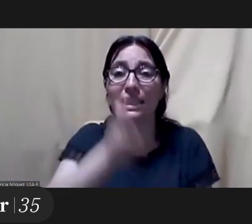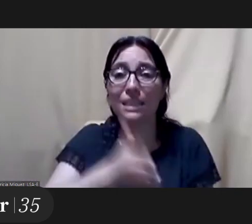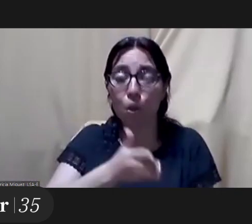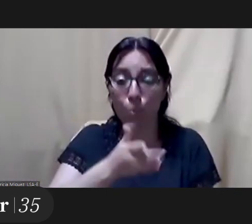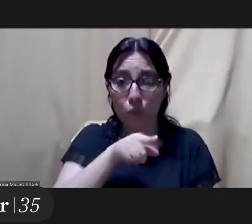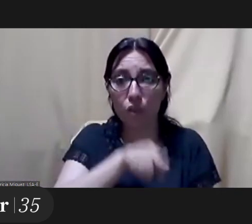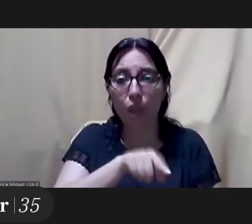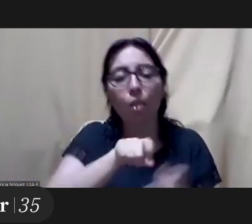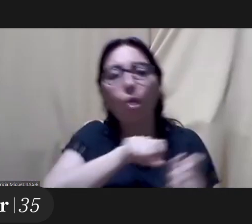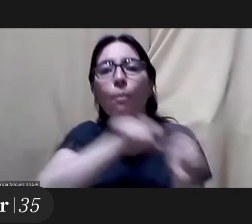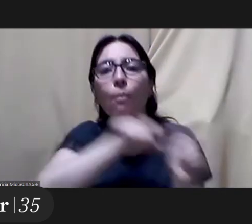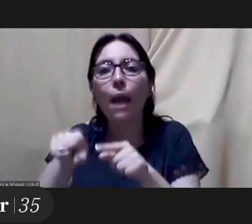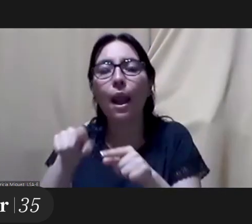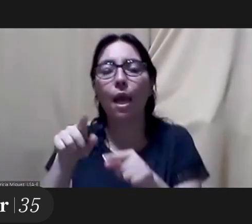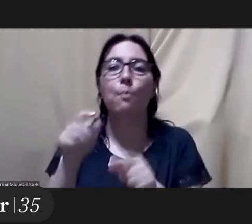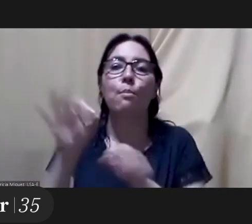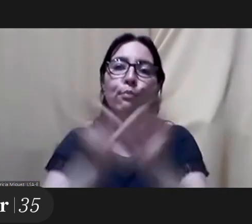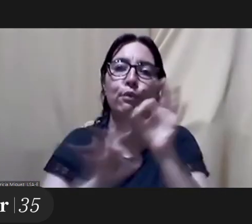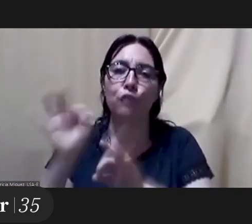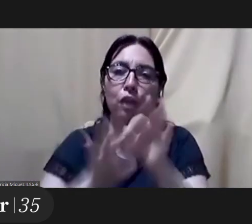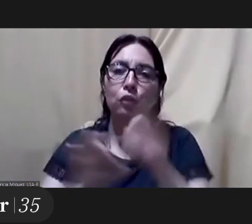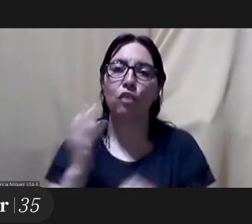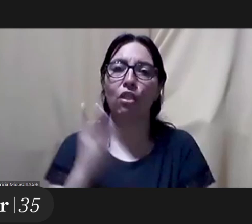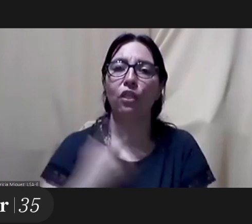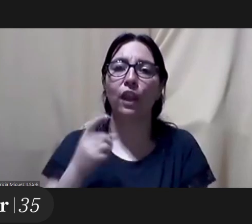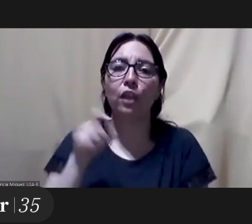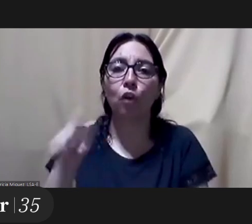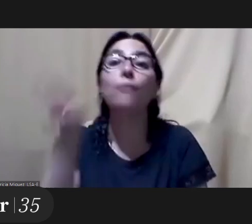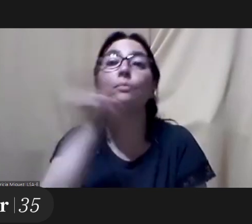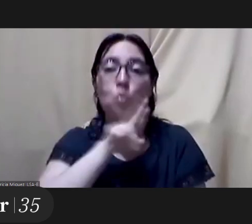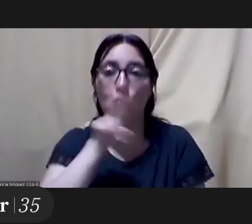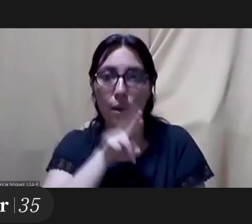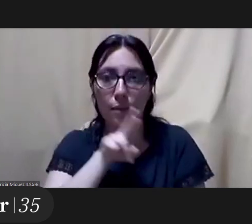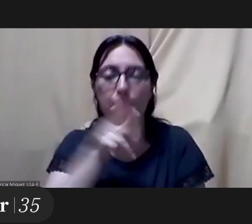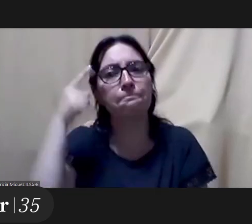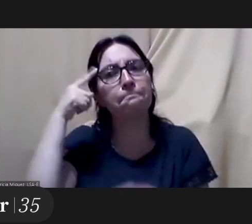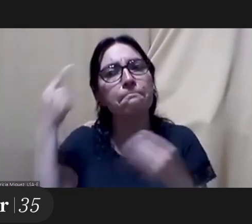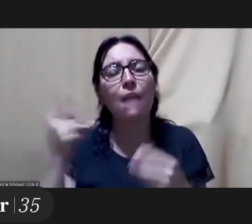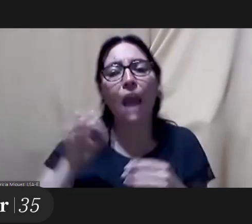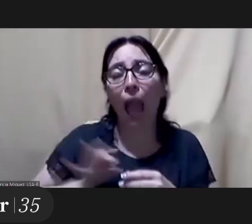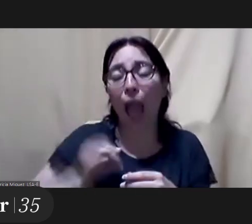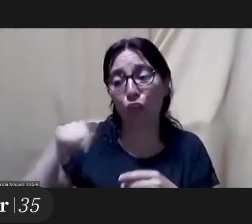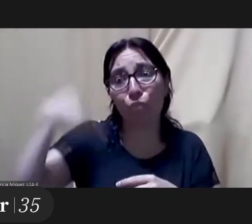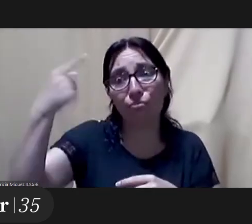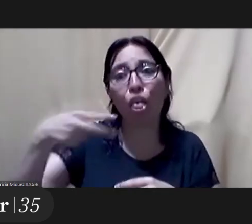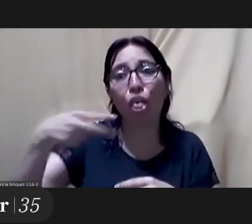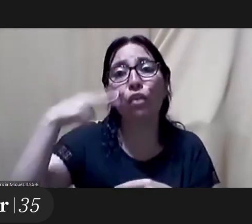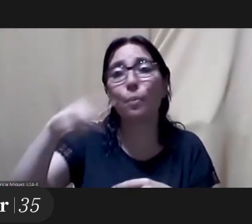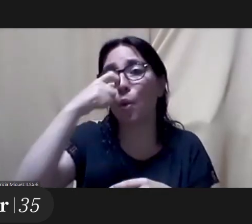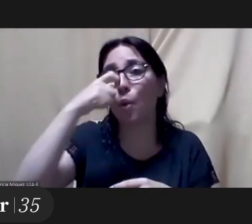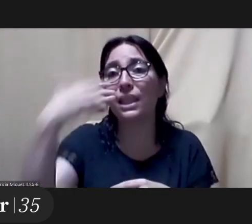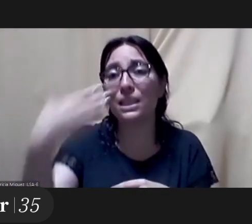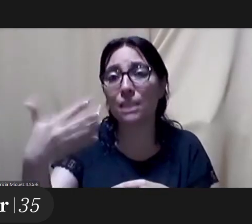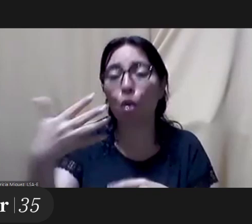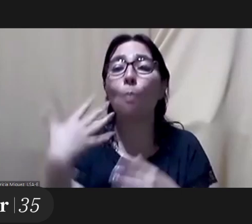will go towards projects directed by women the idea is to reach the year 2025 with 50